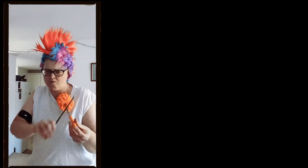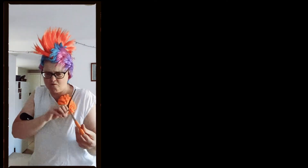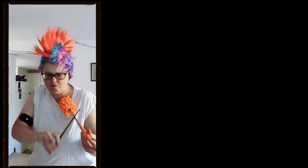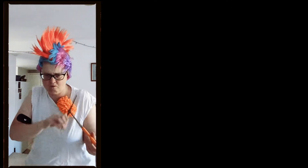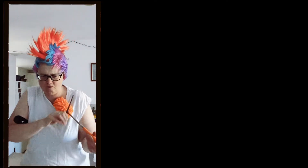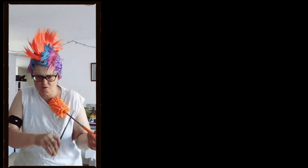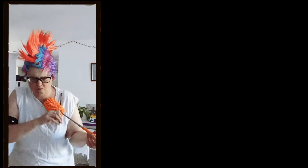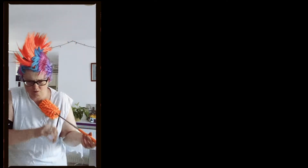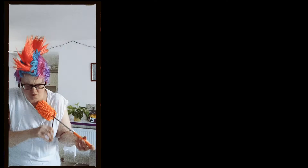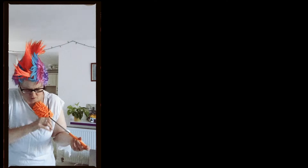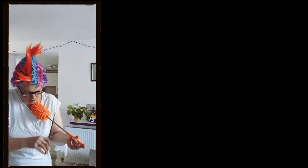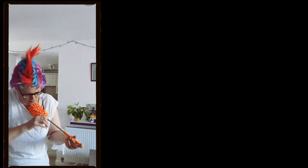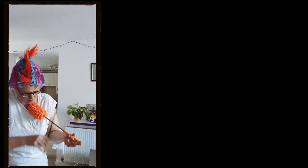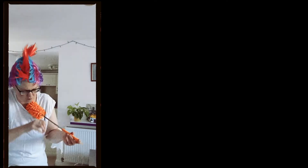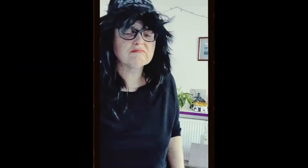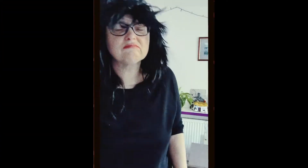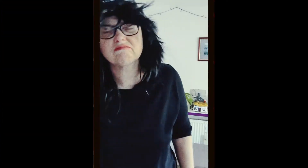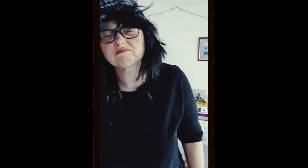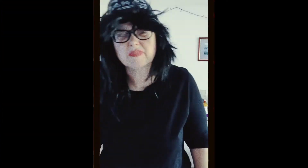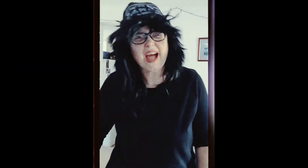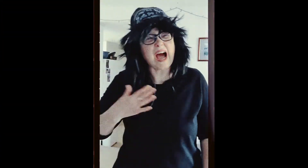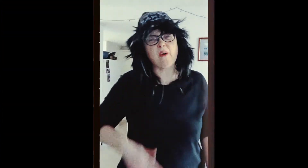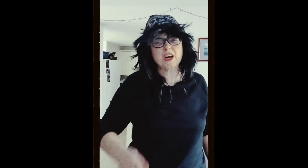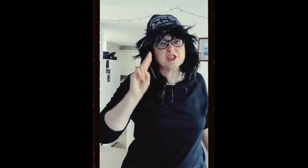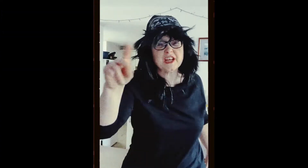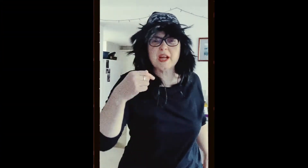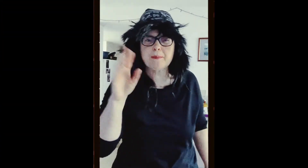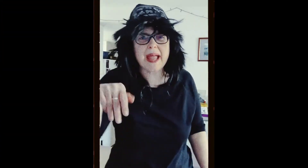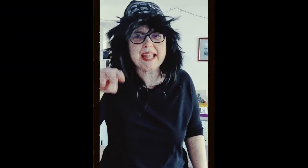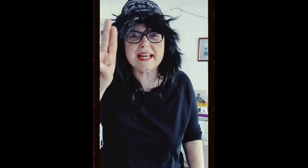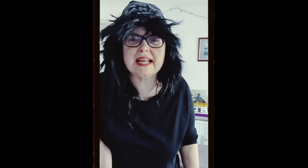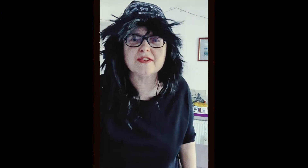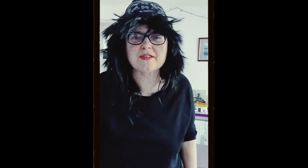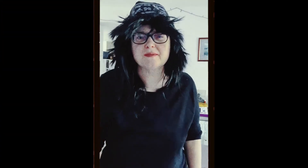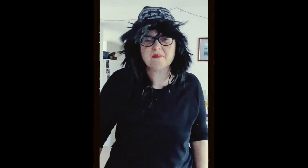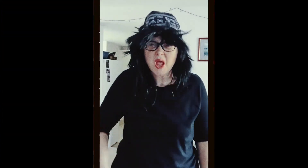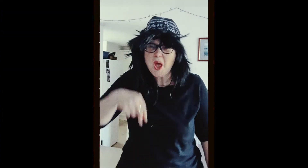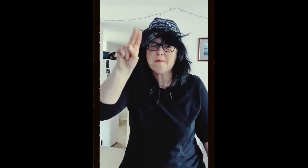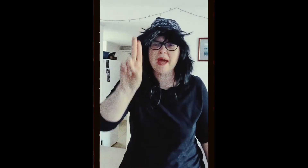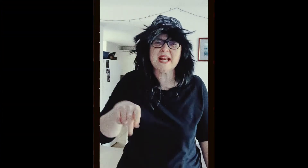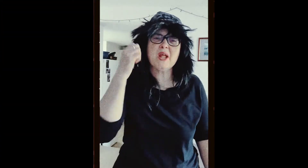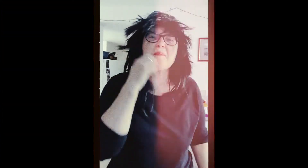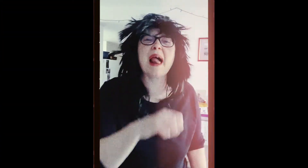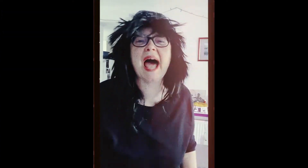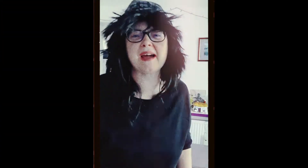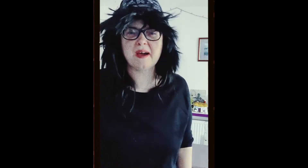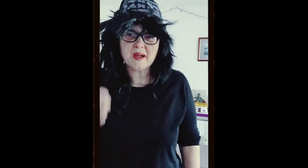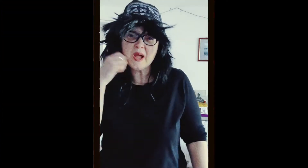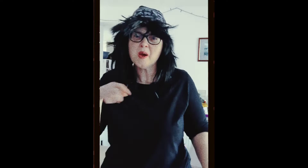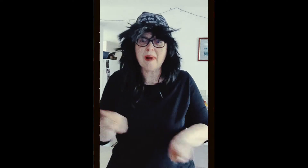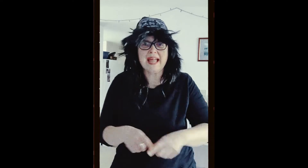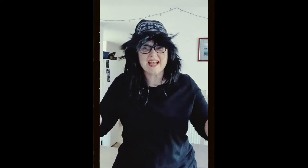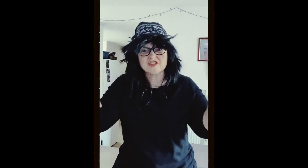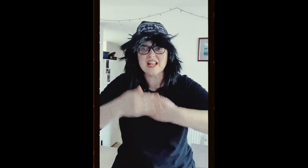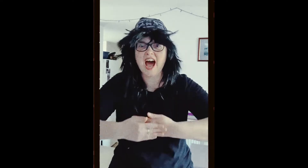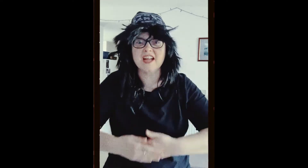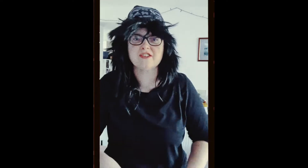the facts I want to see a red door I'll face the facts